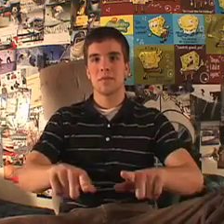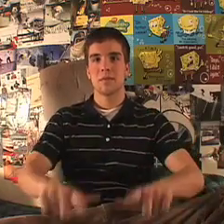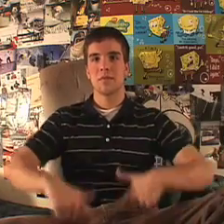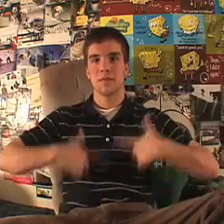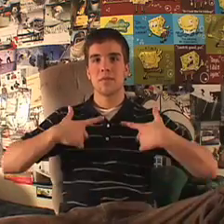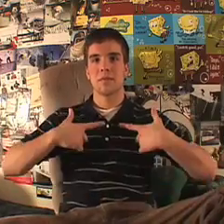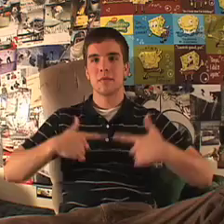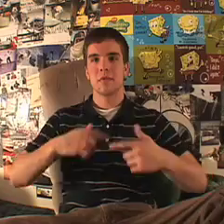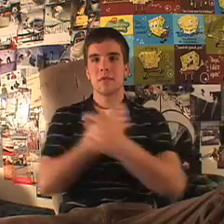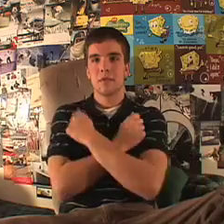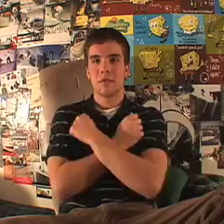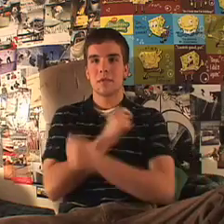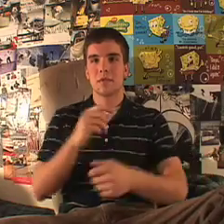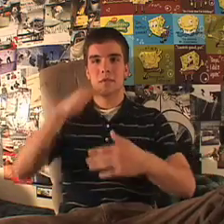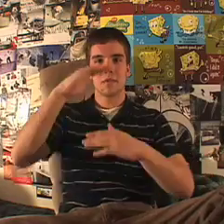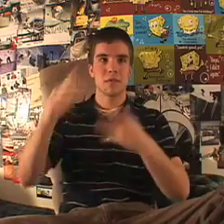life I've loved them all